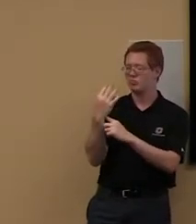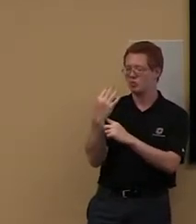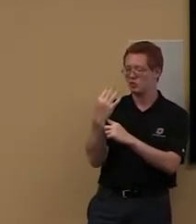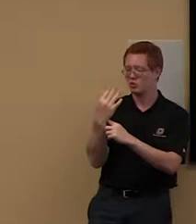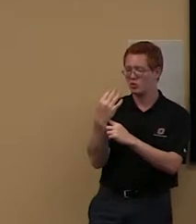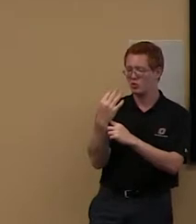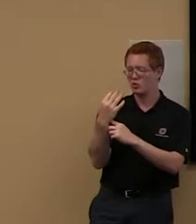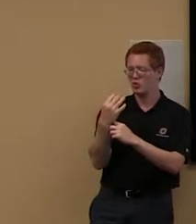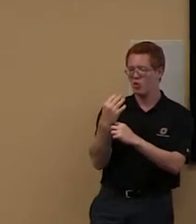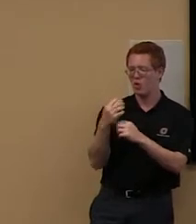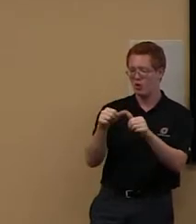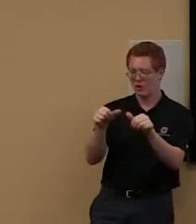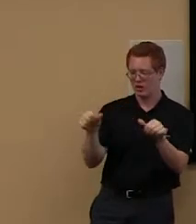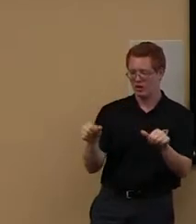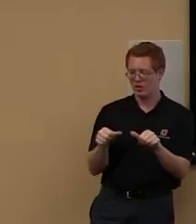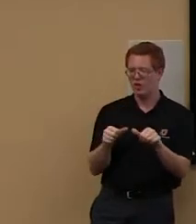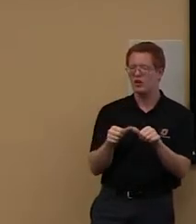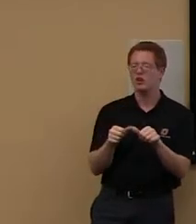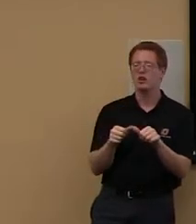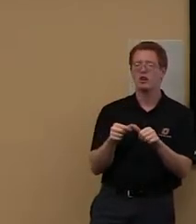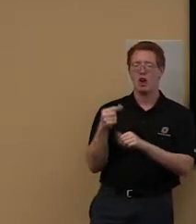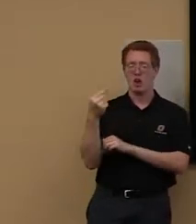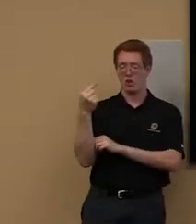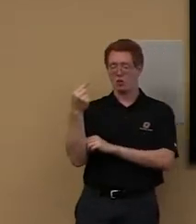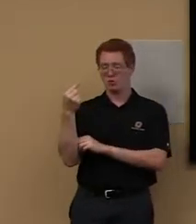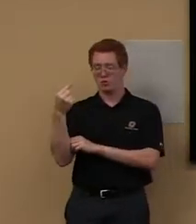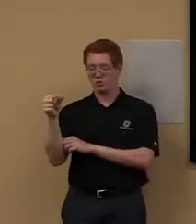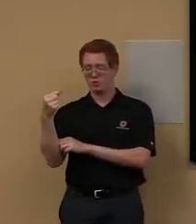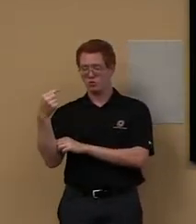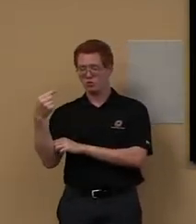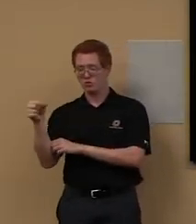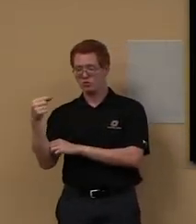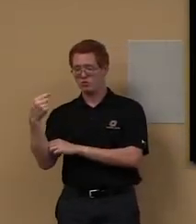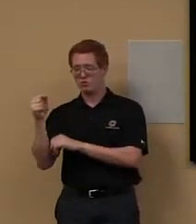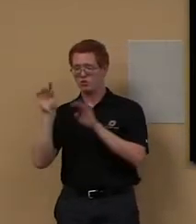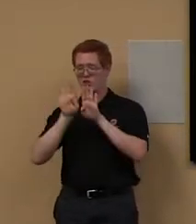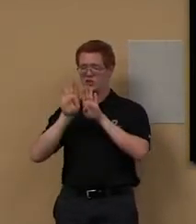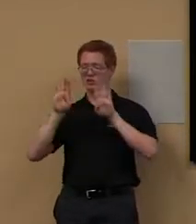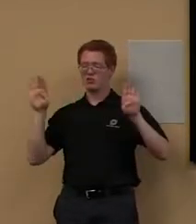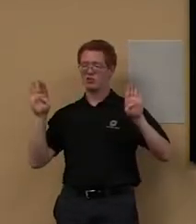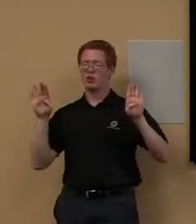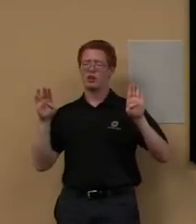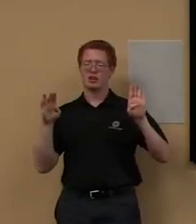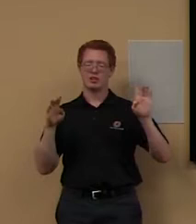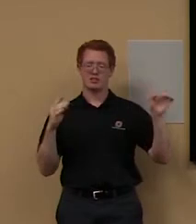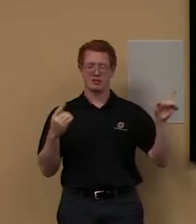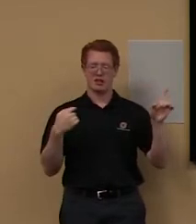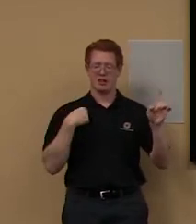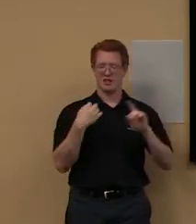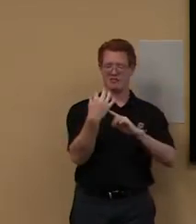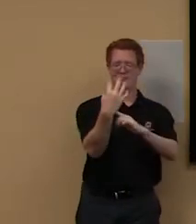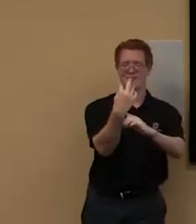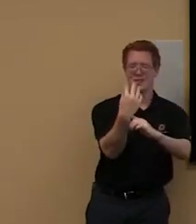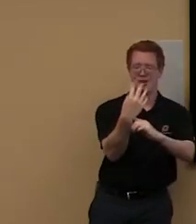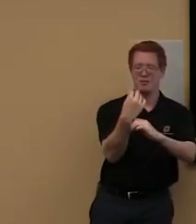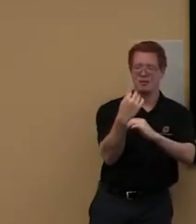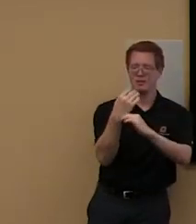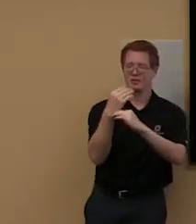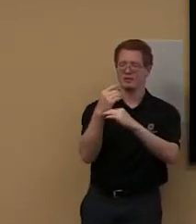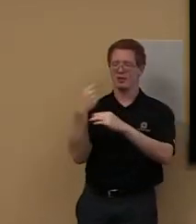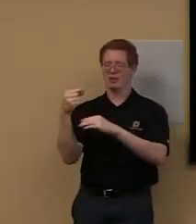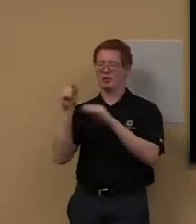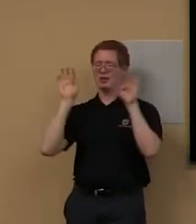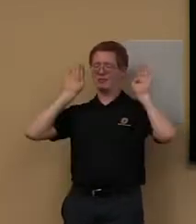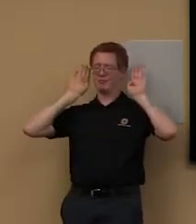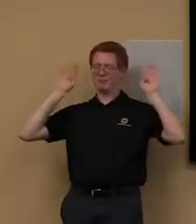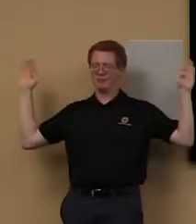which is that camera right there and a green screen behind you. And so you can book those